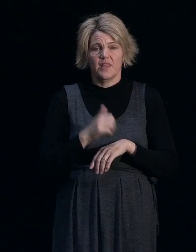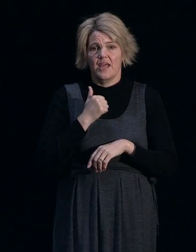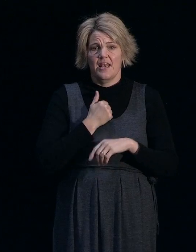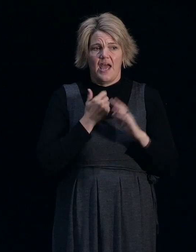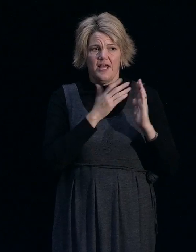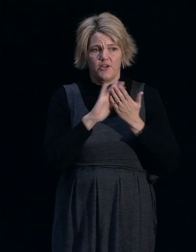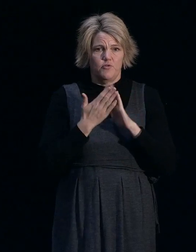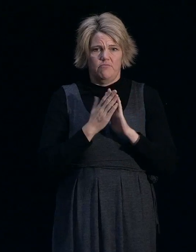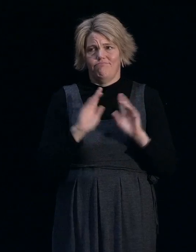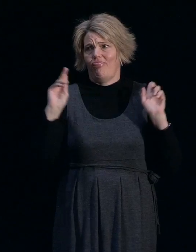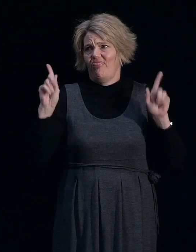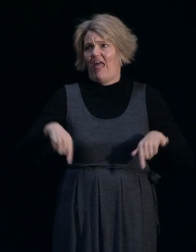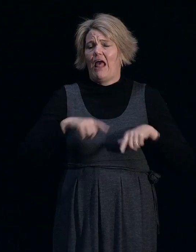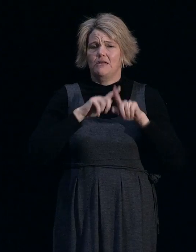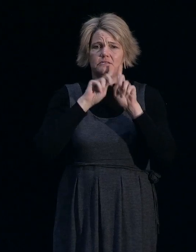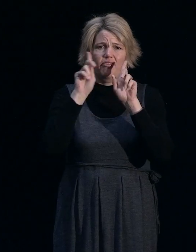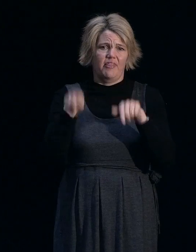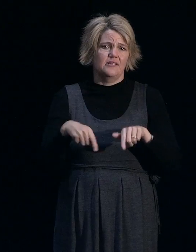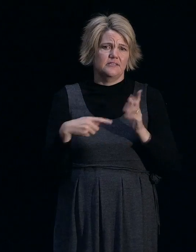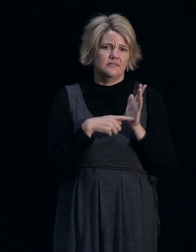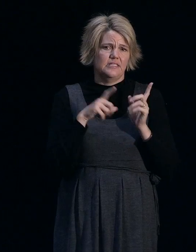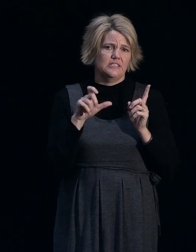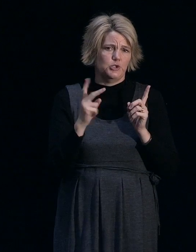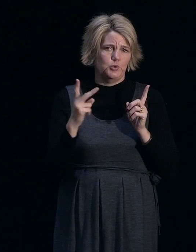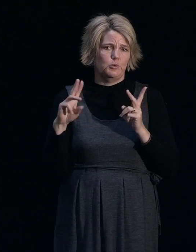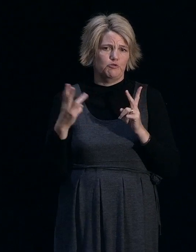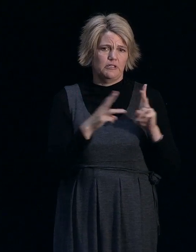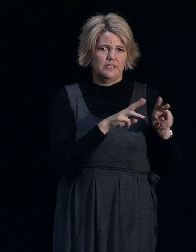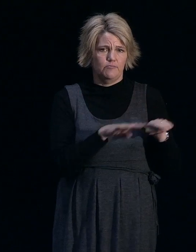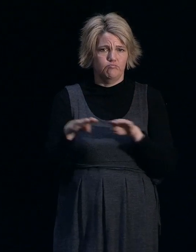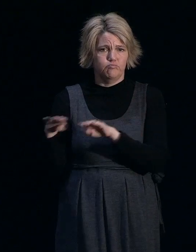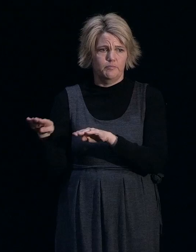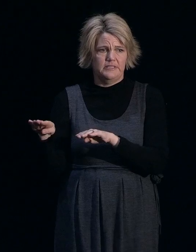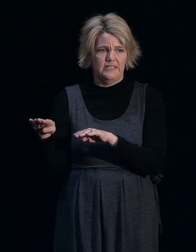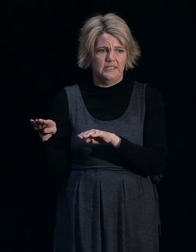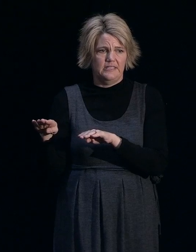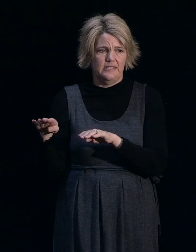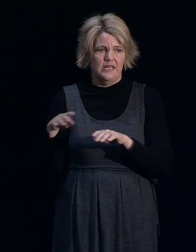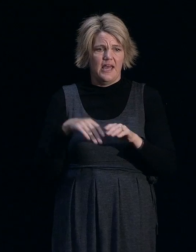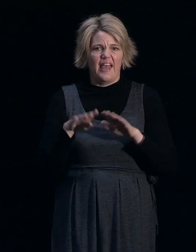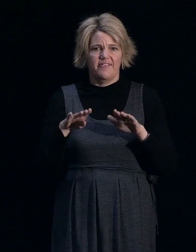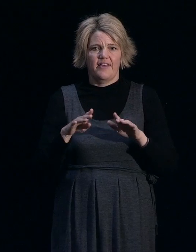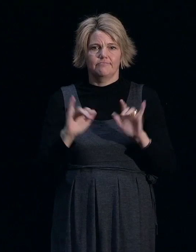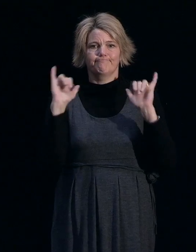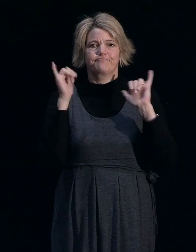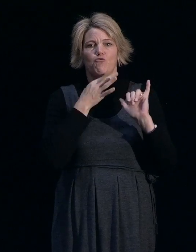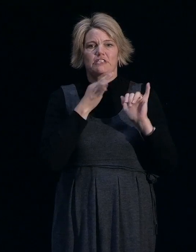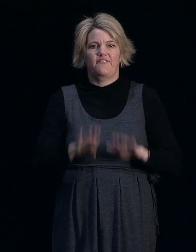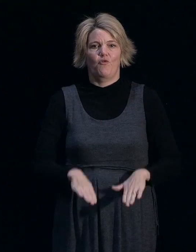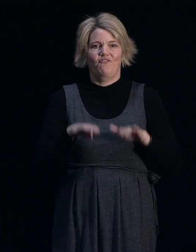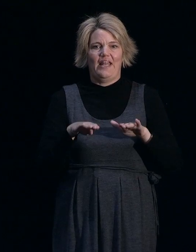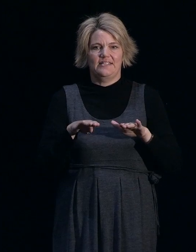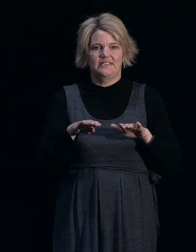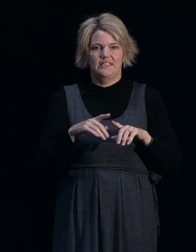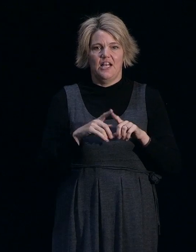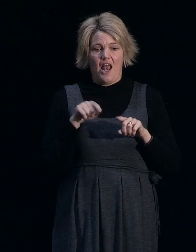thousands of TCT, TC2 and TC3 properties that are in the flood hazard zone on land that's up to a